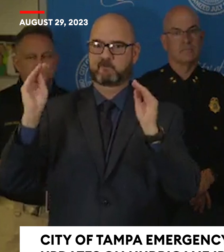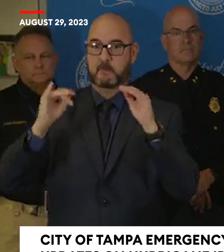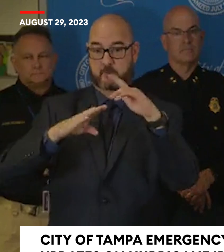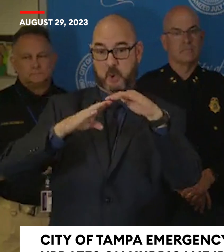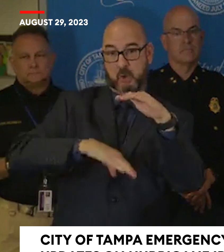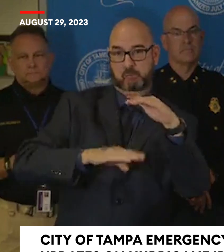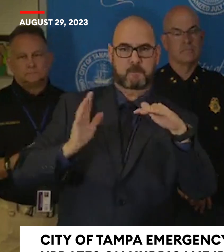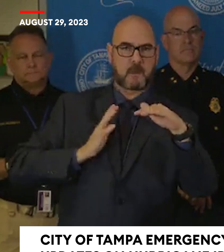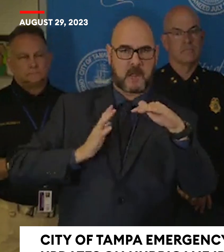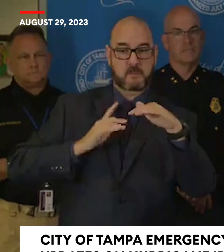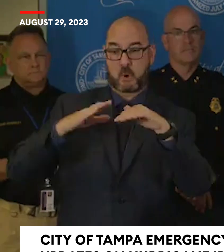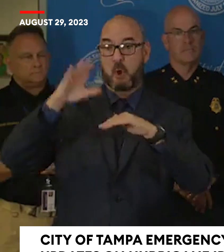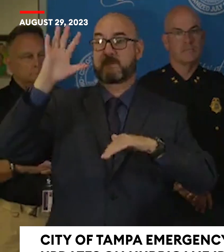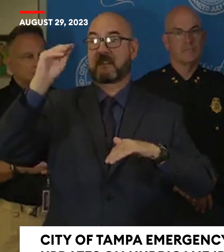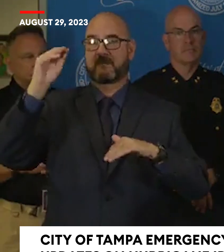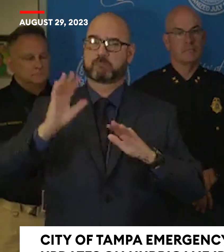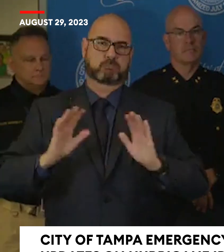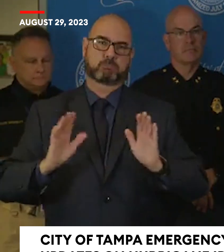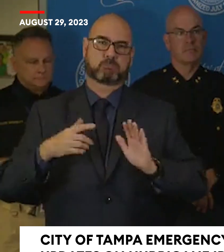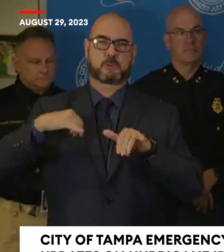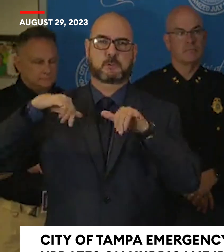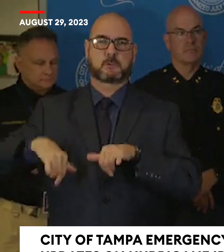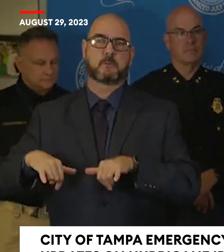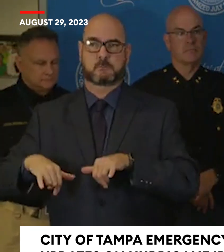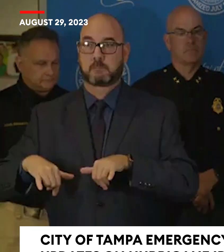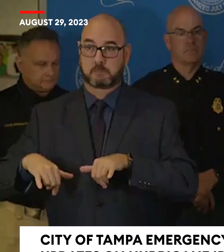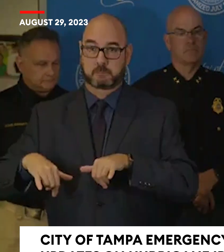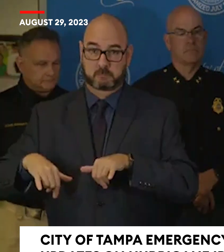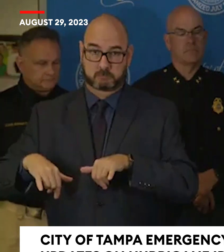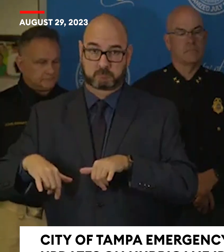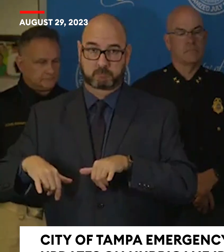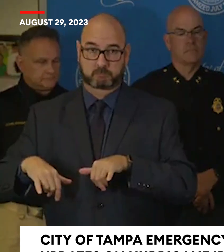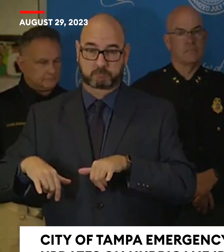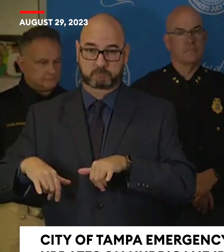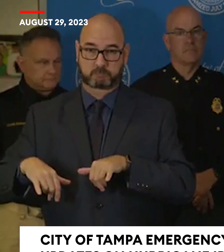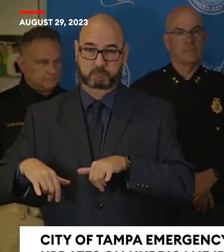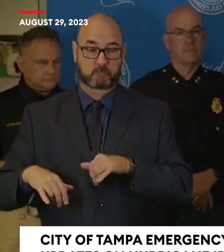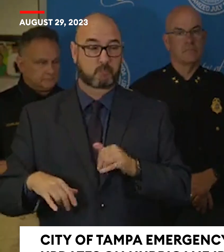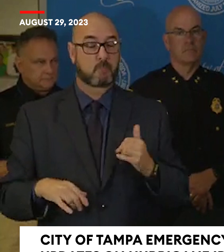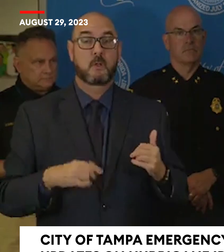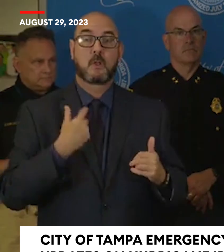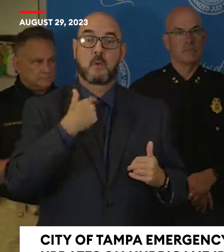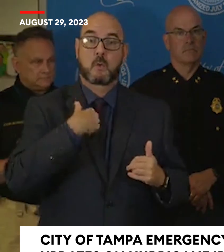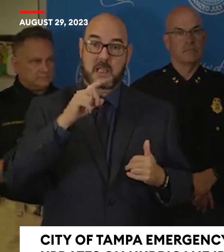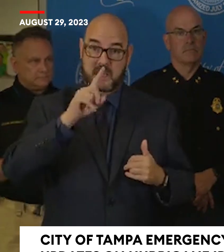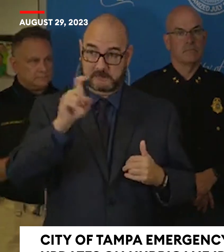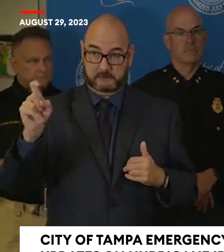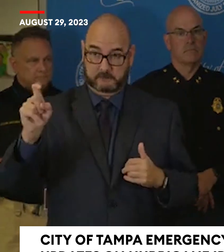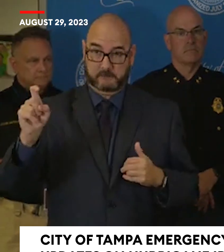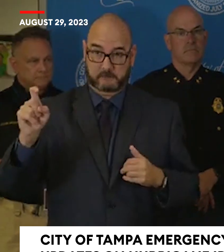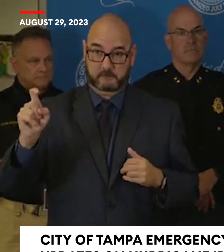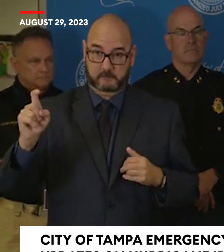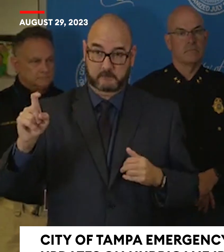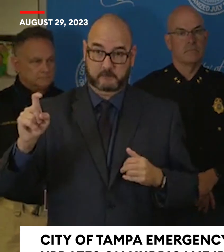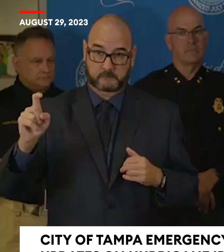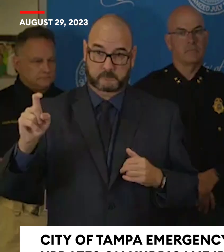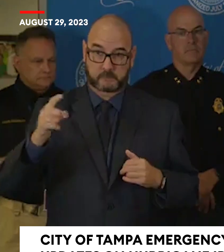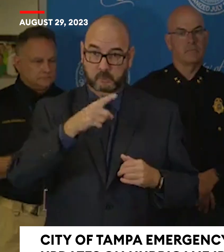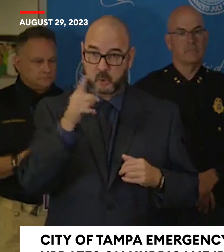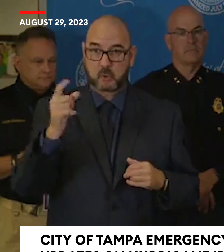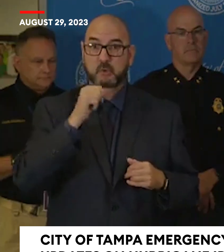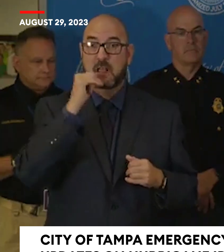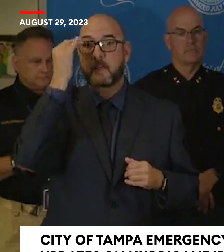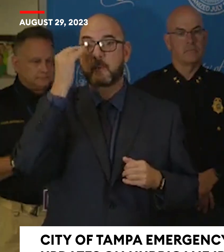again, none of our, we would ask that our residents don't factor that into any decisions that they make